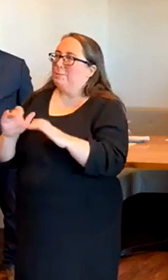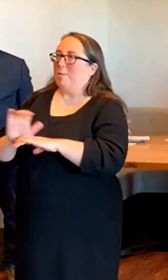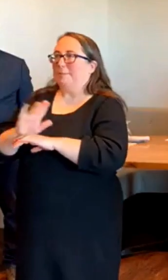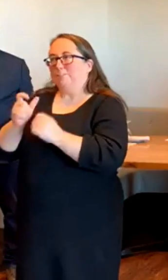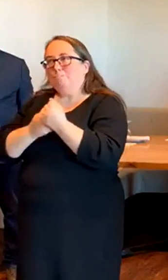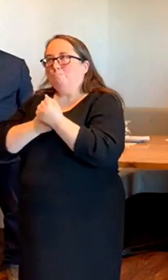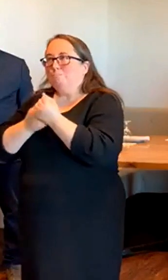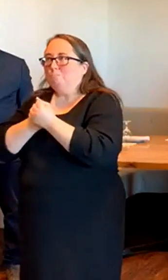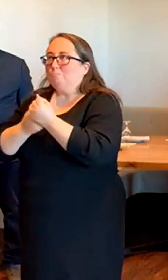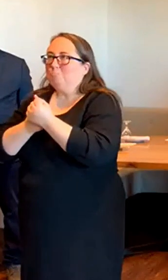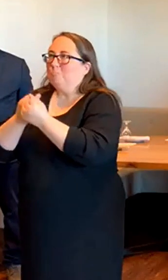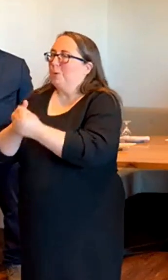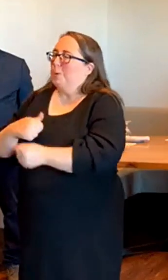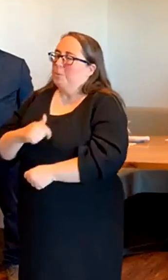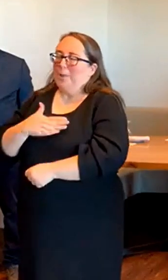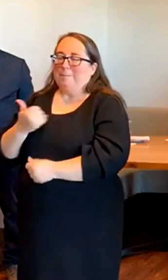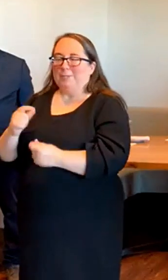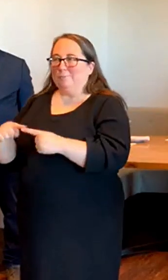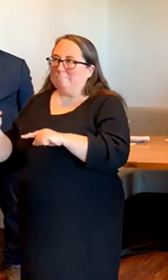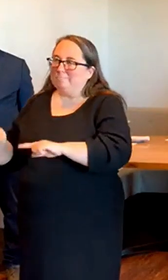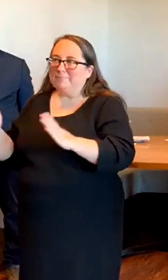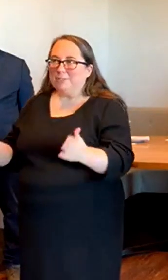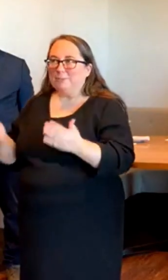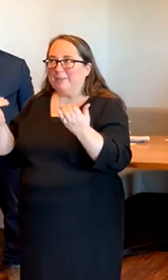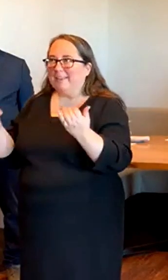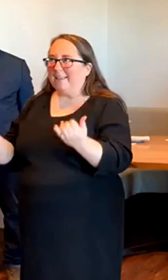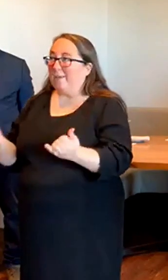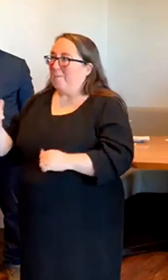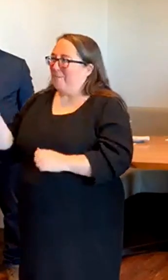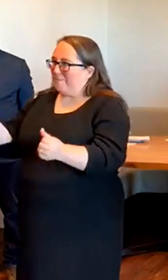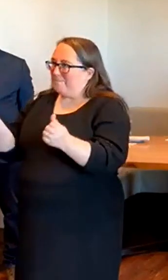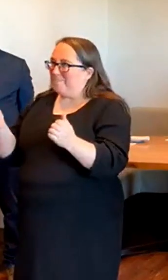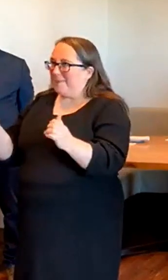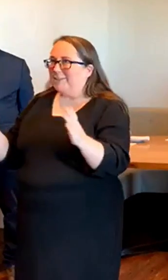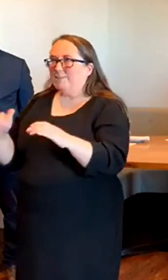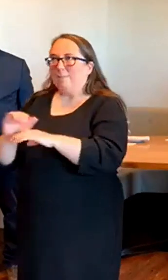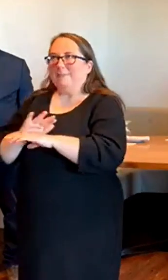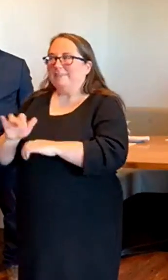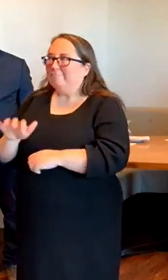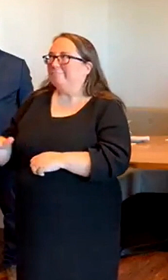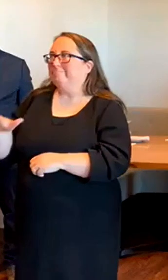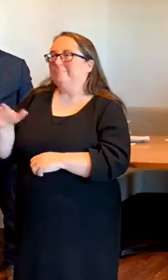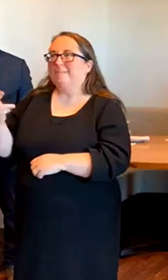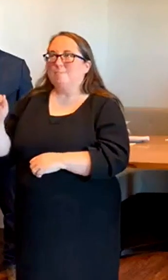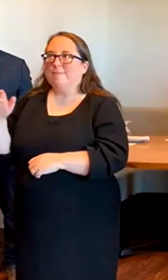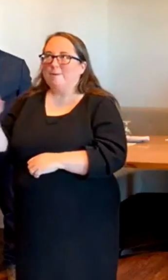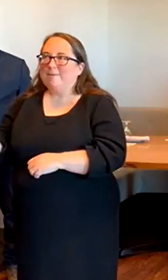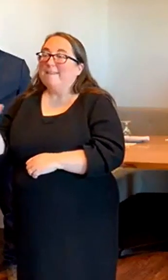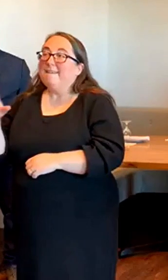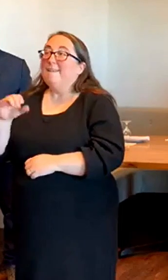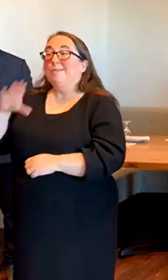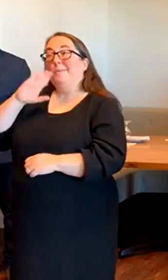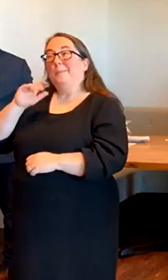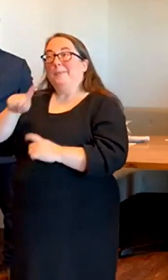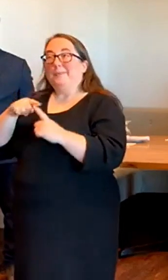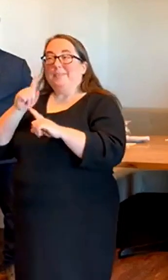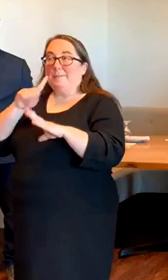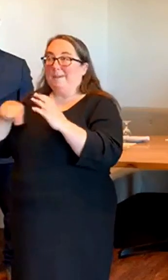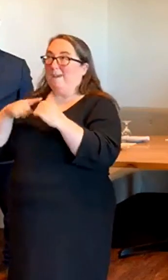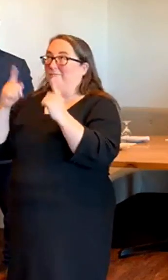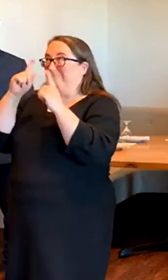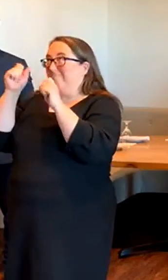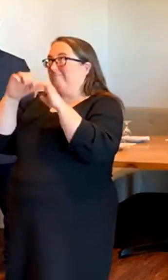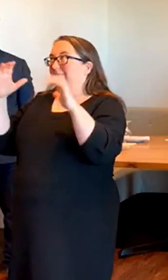we're happy to be here and one of our many small businesses in the county. And, you know, when you think about Howard County, certainly about